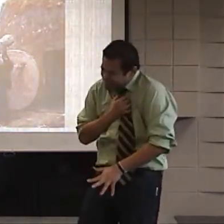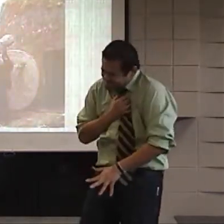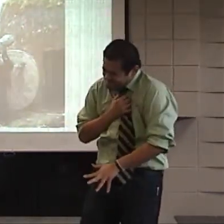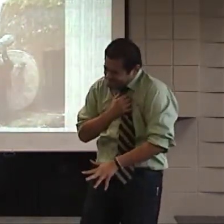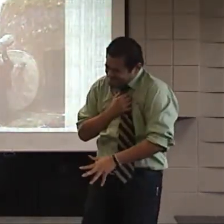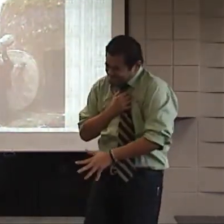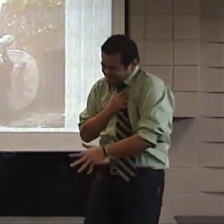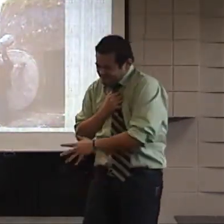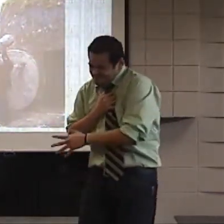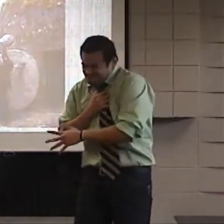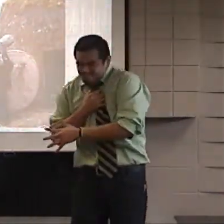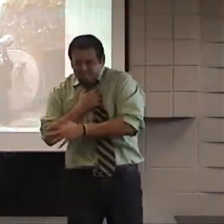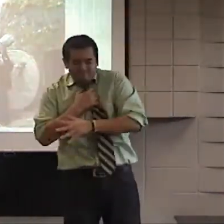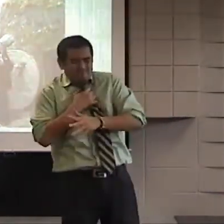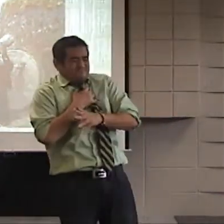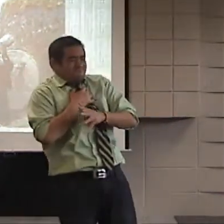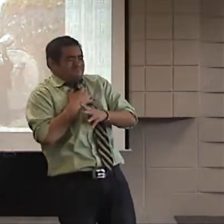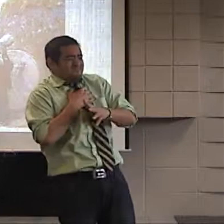die, he was very grieved.